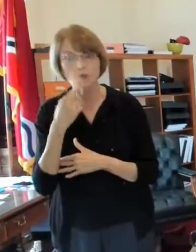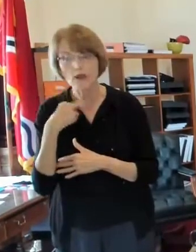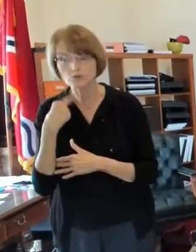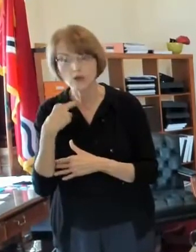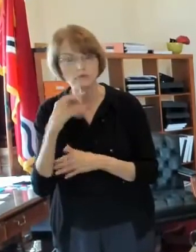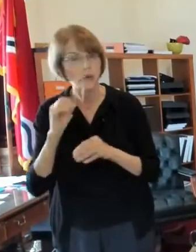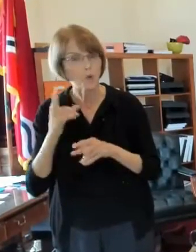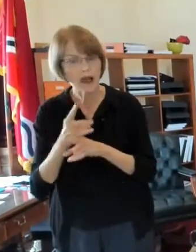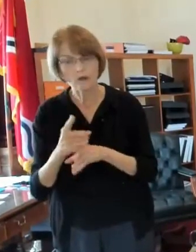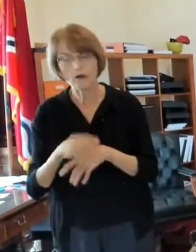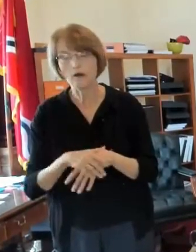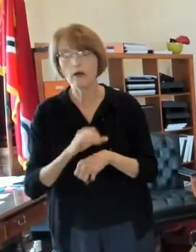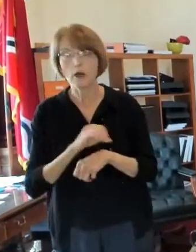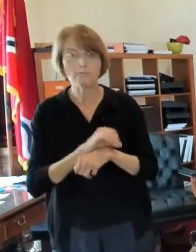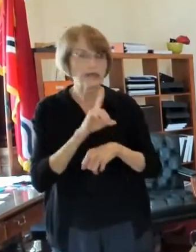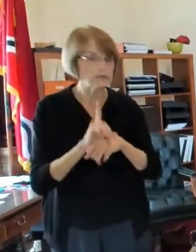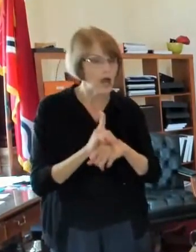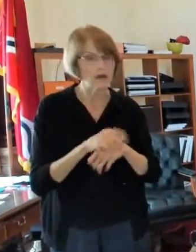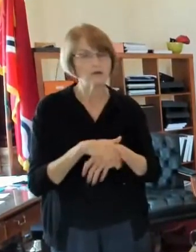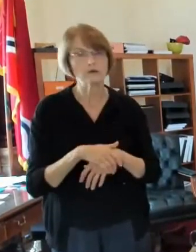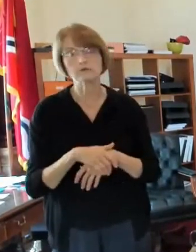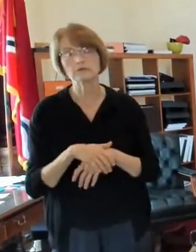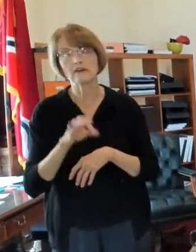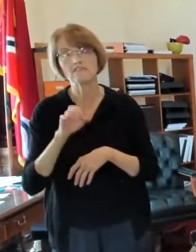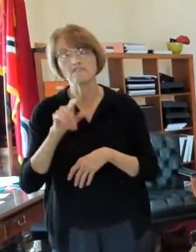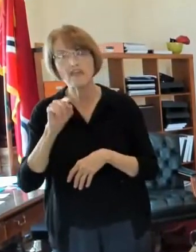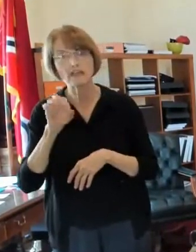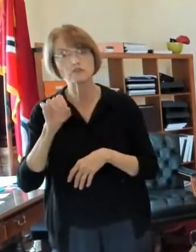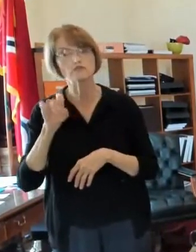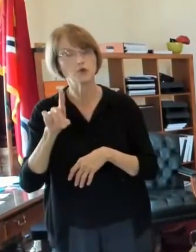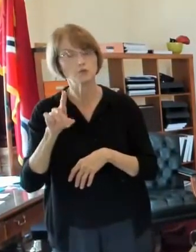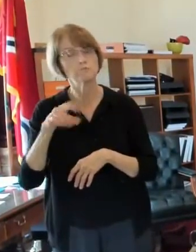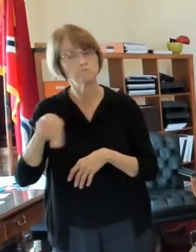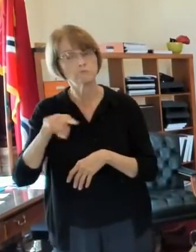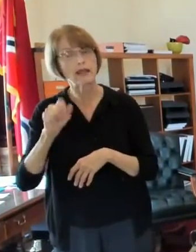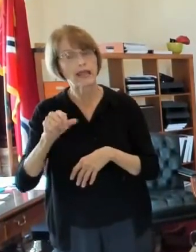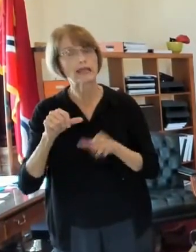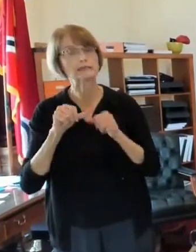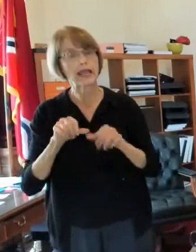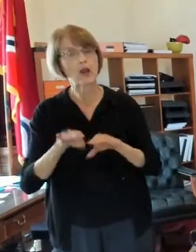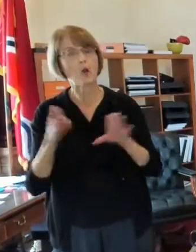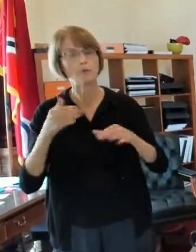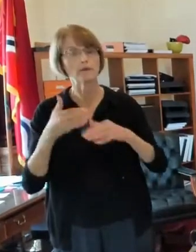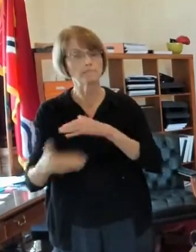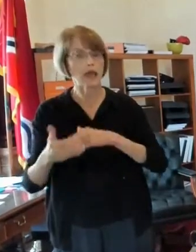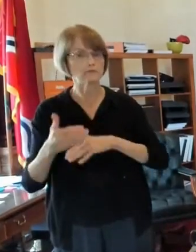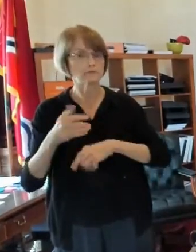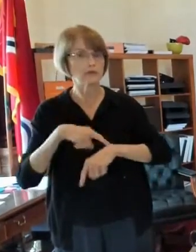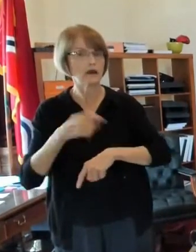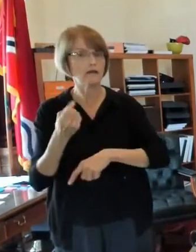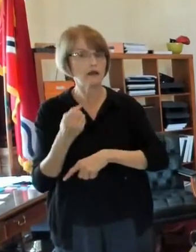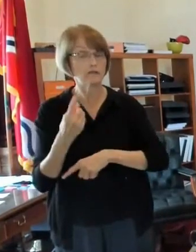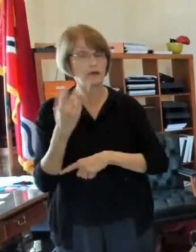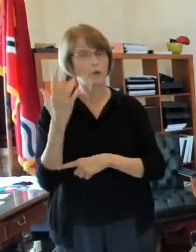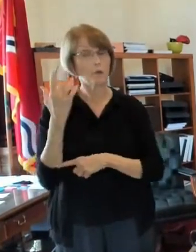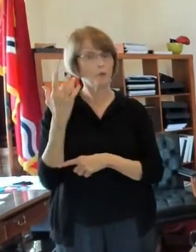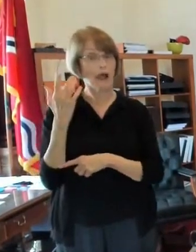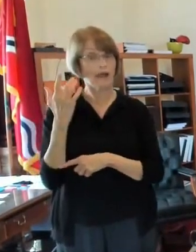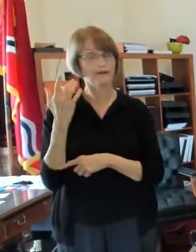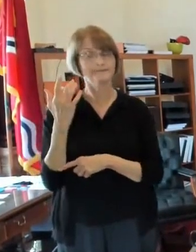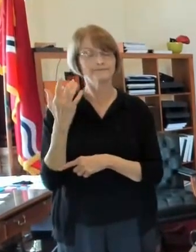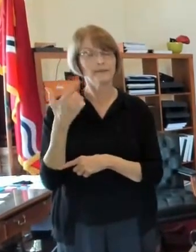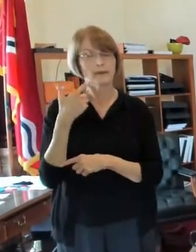or a mcdonald's or fast food place they can still stay open past 11 o'clock because primarily